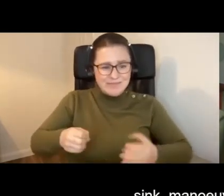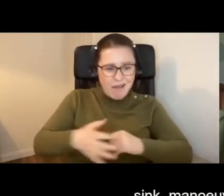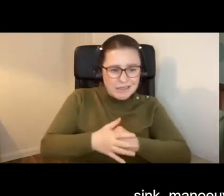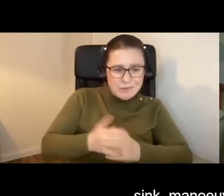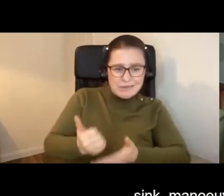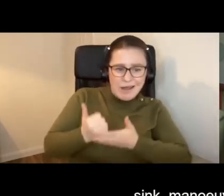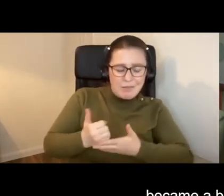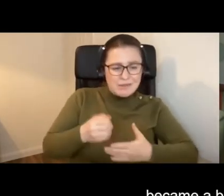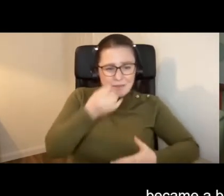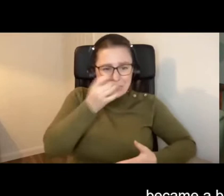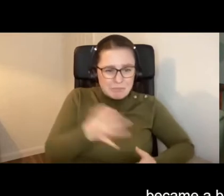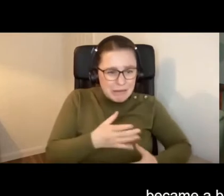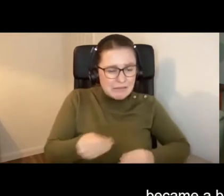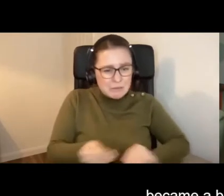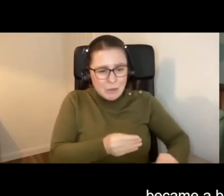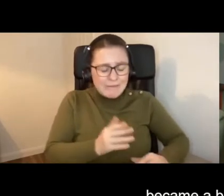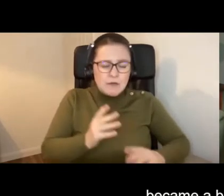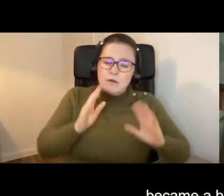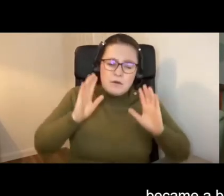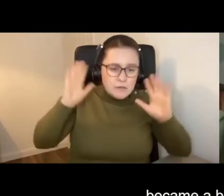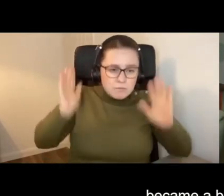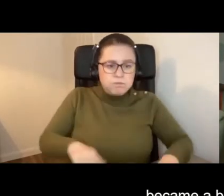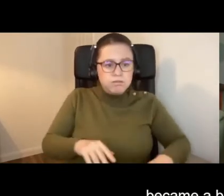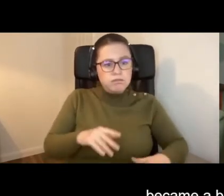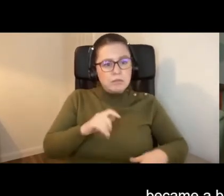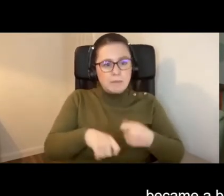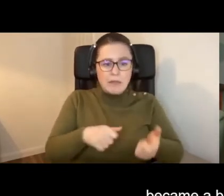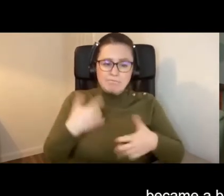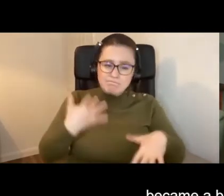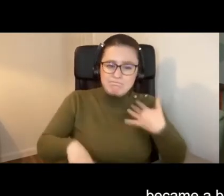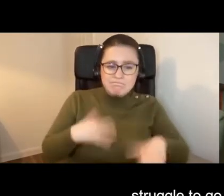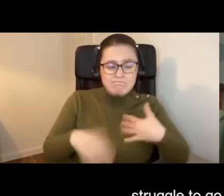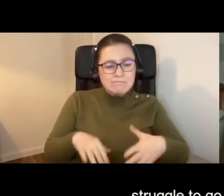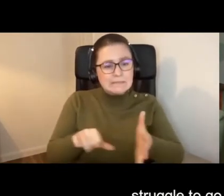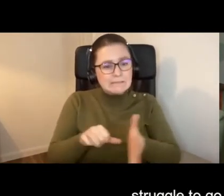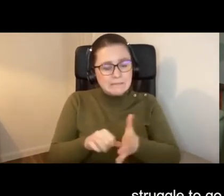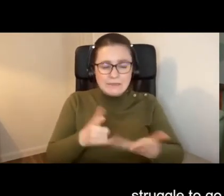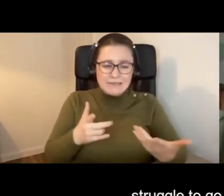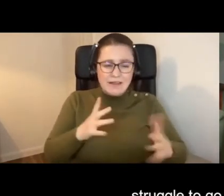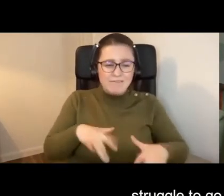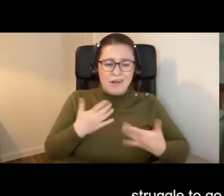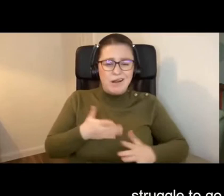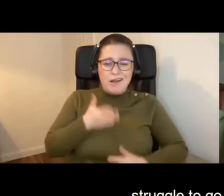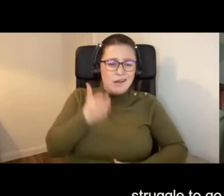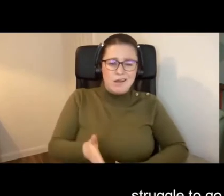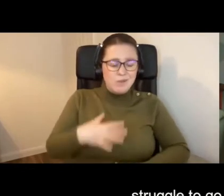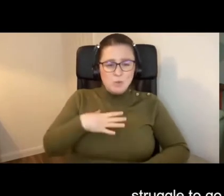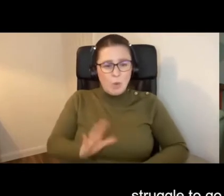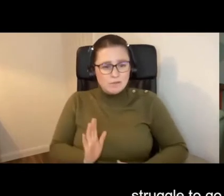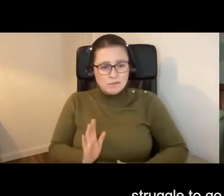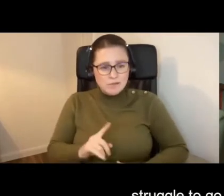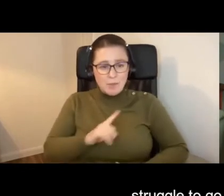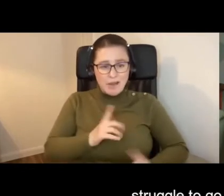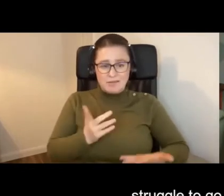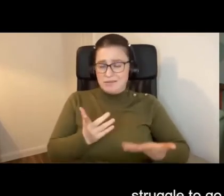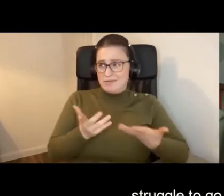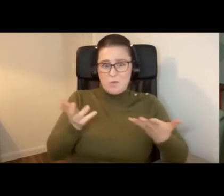moving bins. It became a bit of a pain where you don't go out and you struggle to go out because there